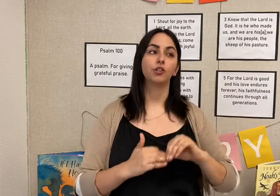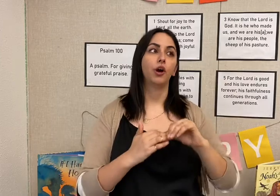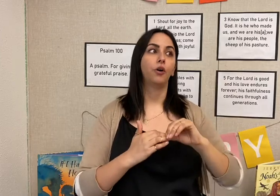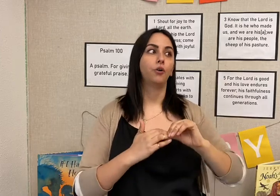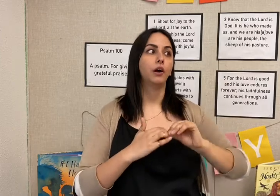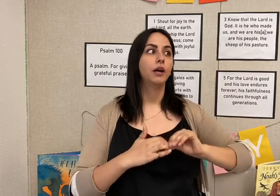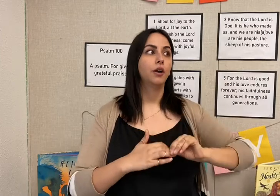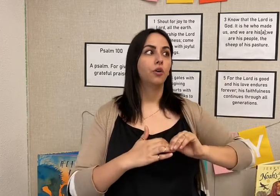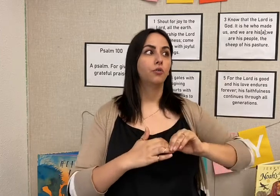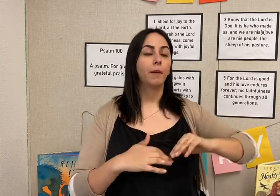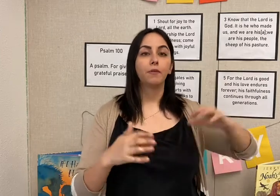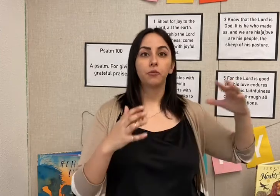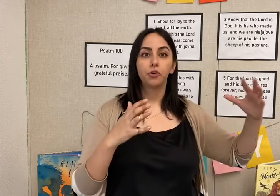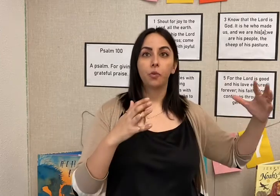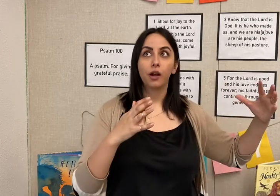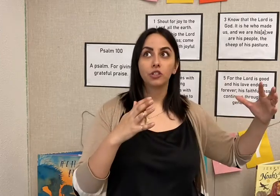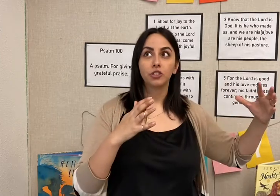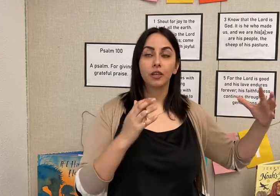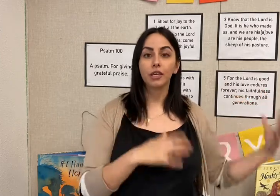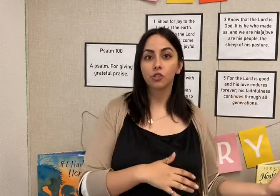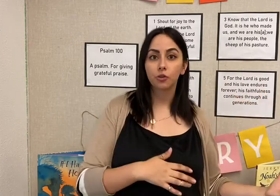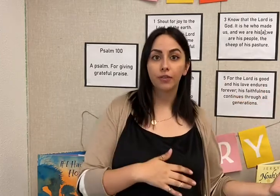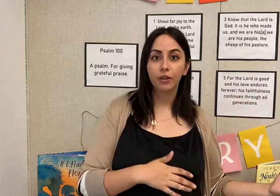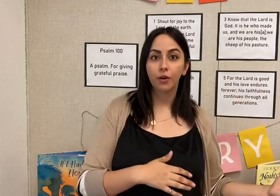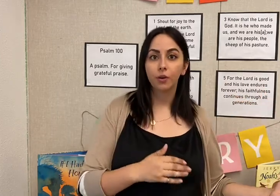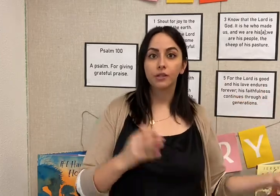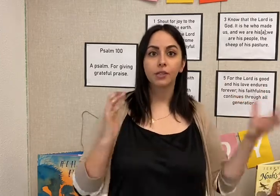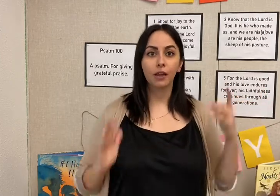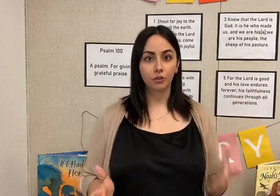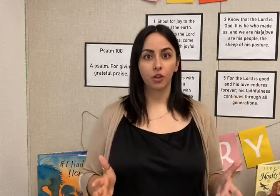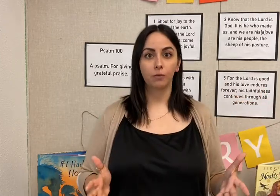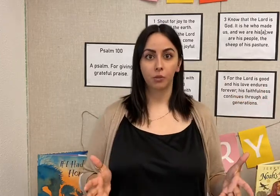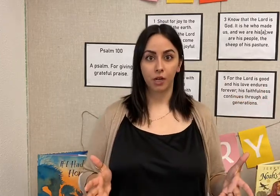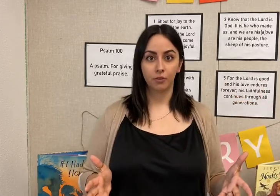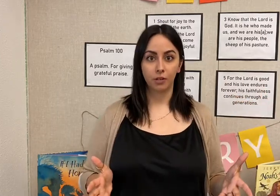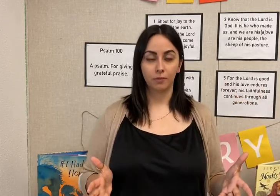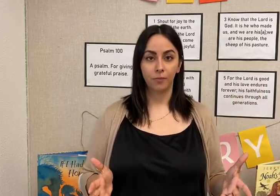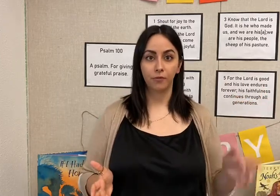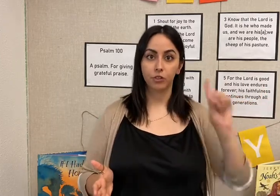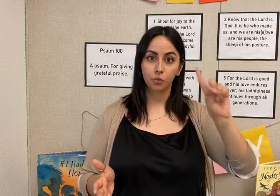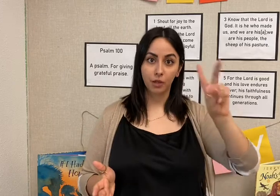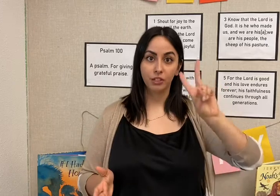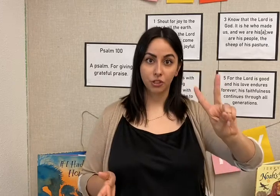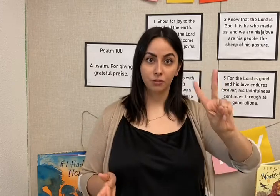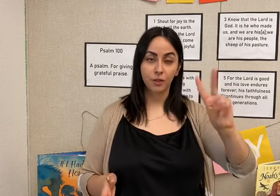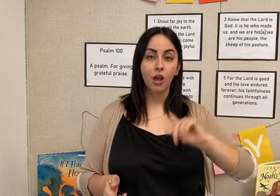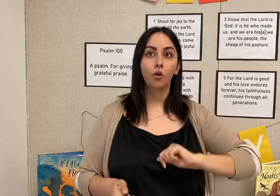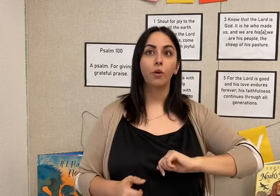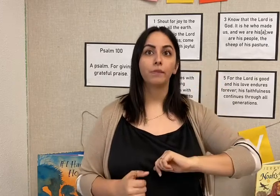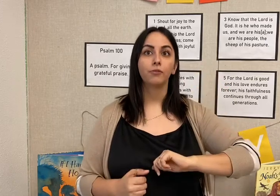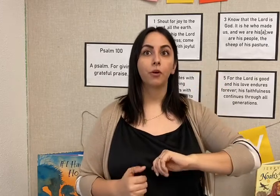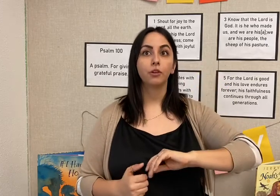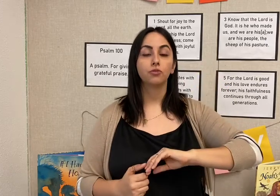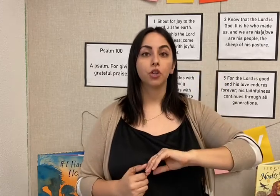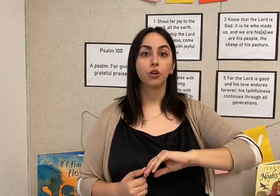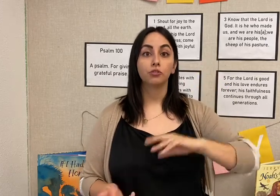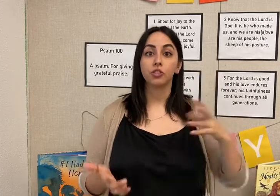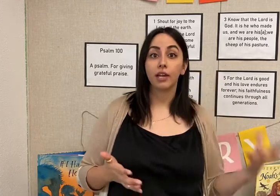So right before you watch the history video, say your Psalms 100, verse 1 and 2. Right before you start your science